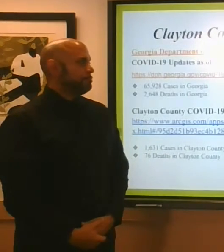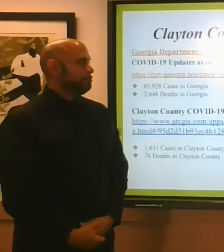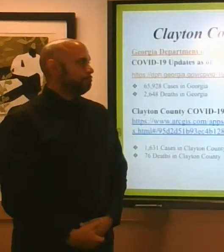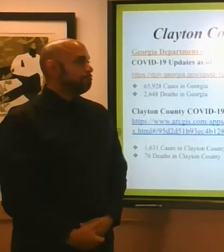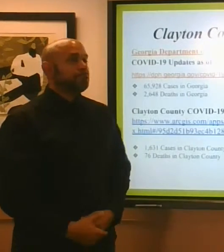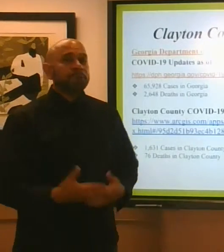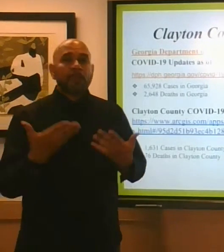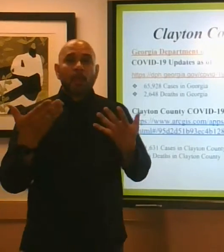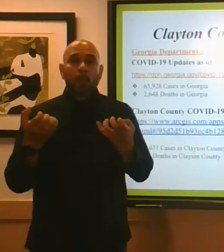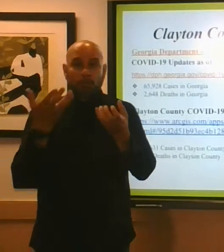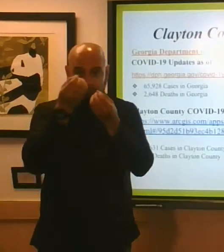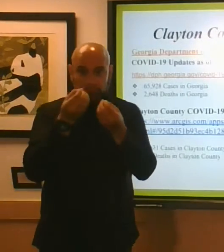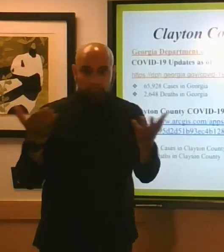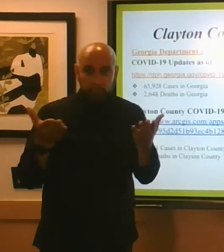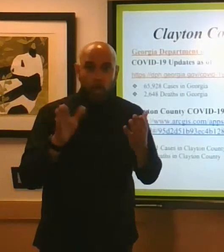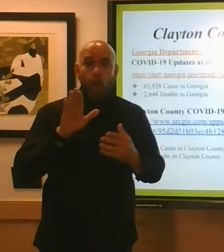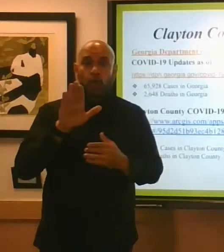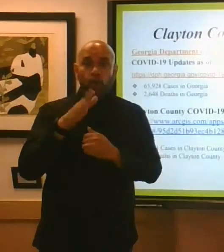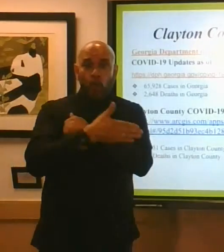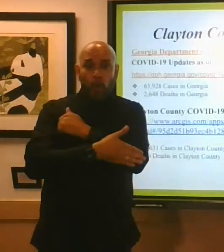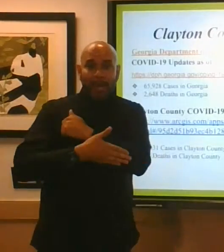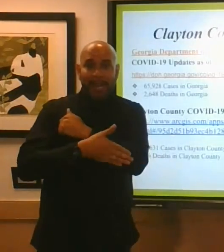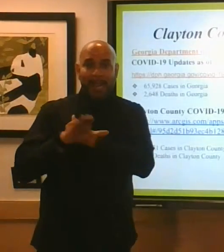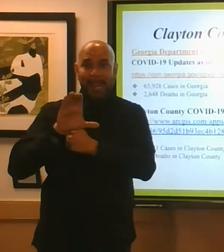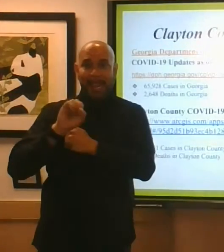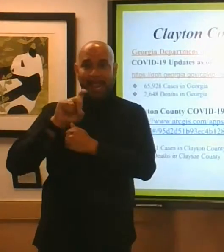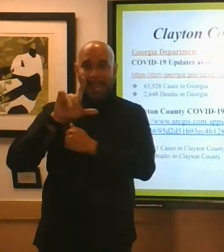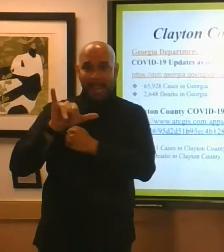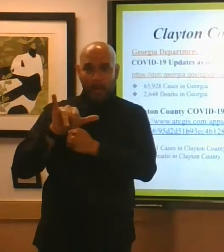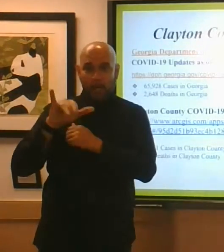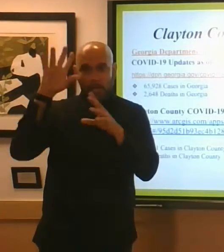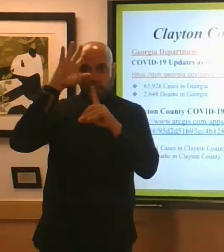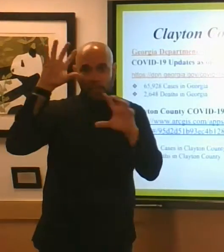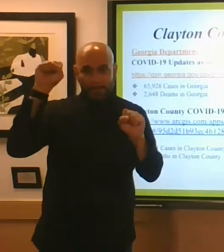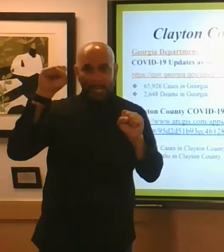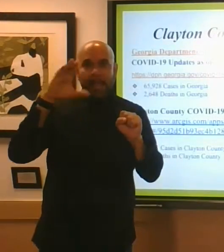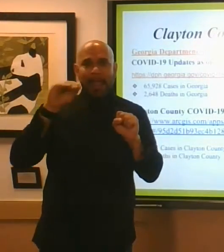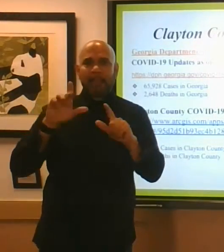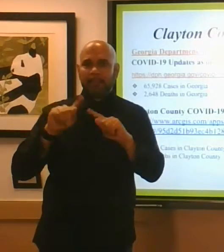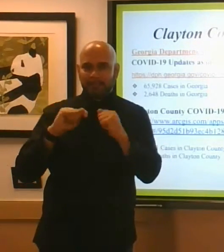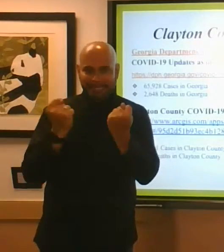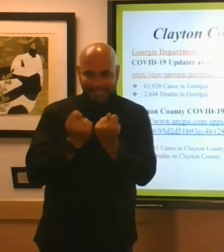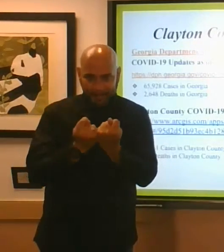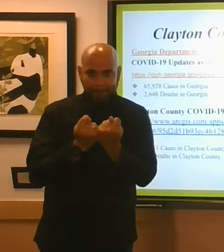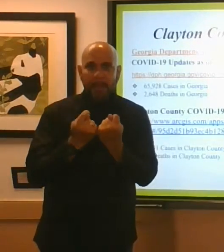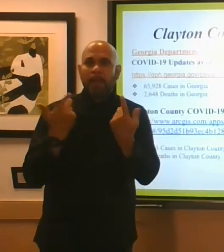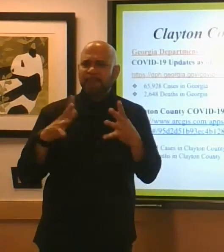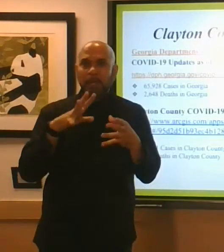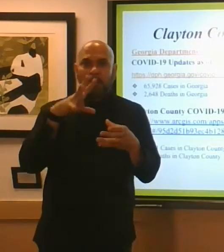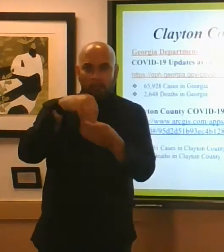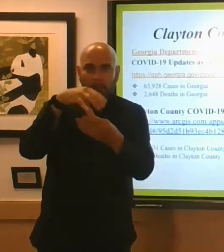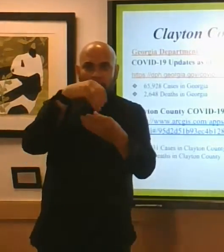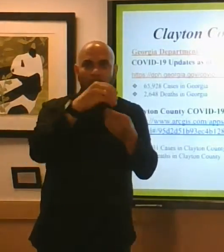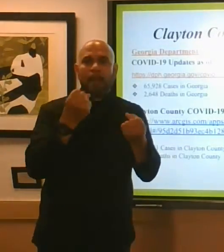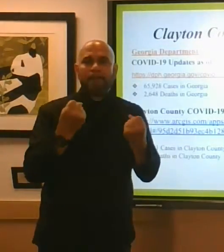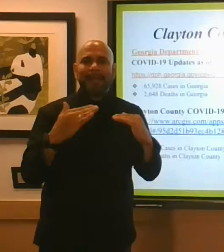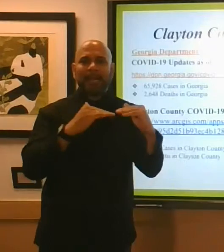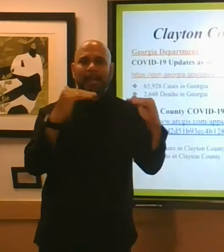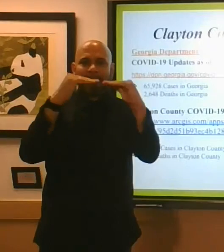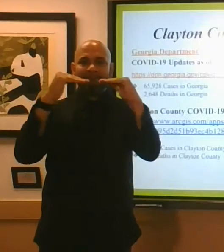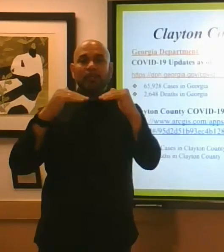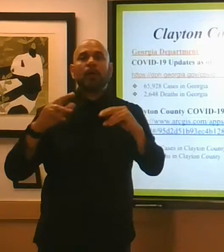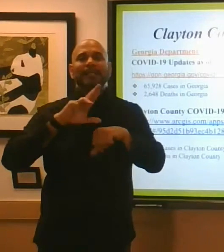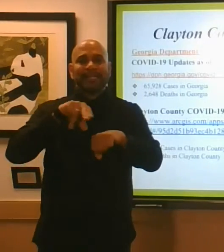i want you to know that your county your county your superintendent and the entire team we have been engaged at many levels at the